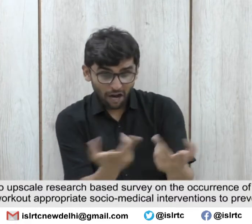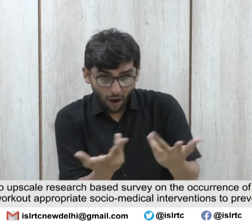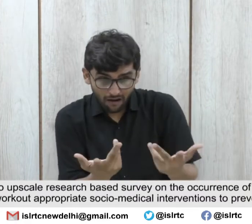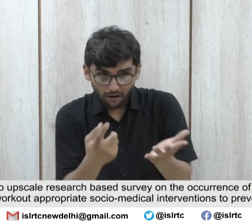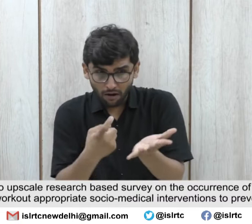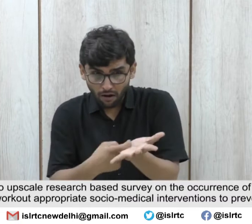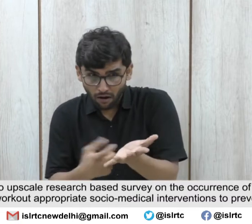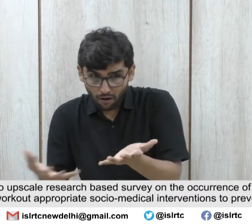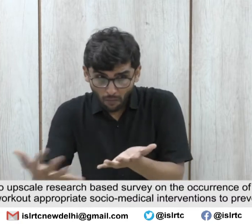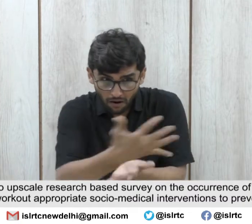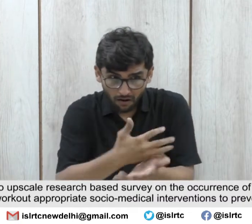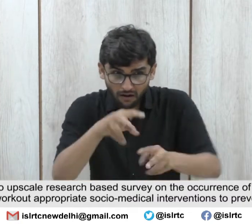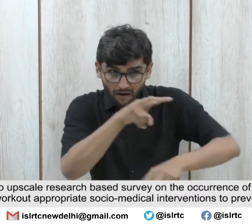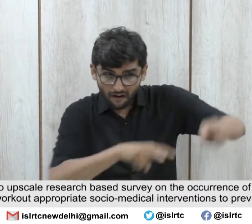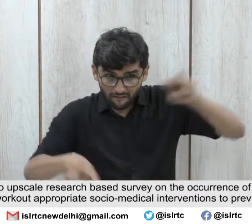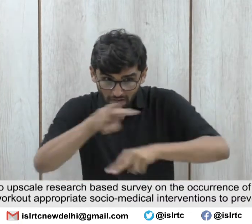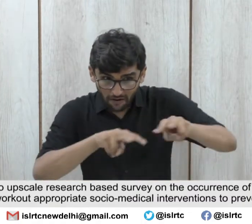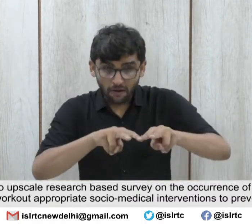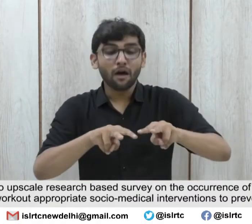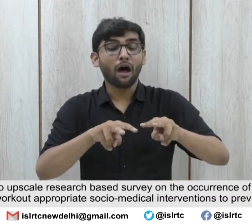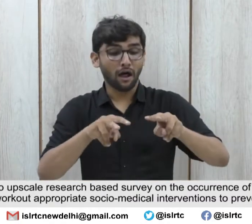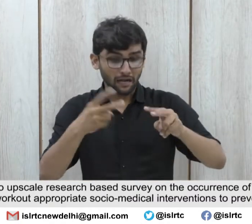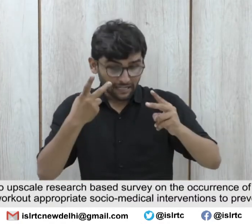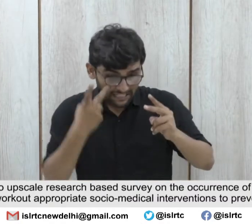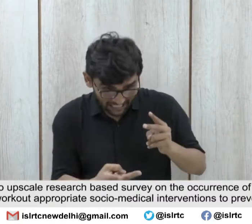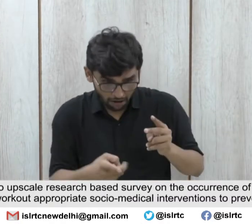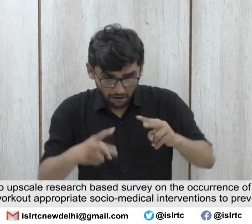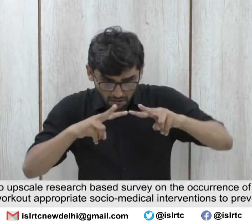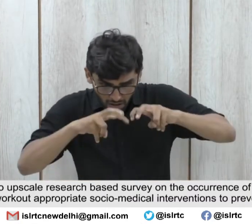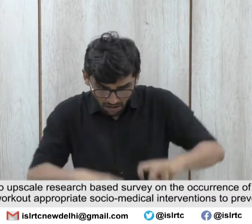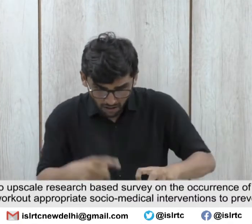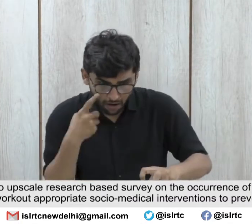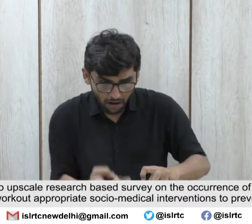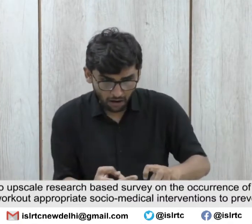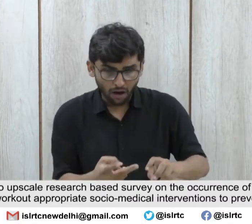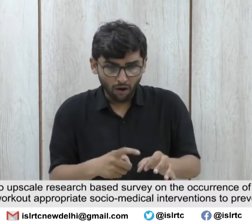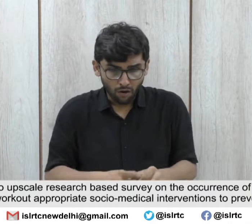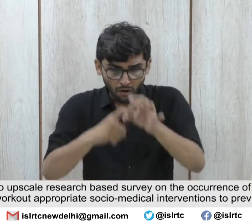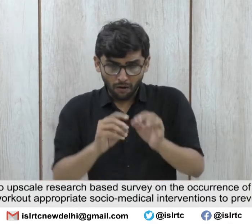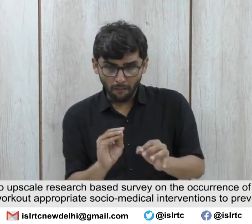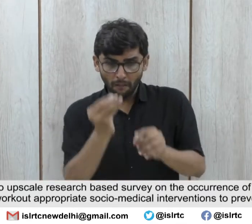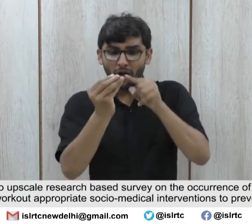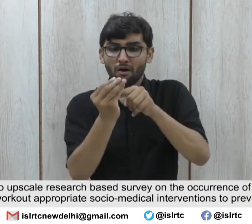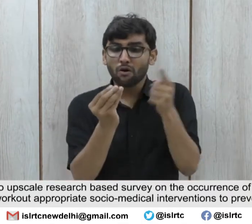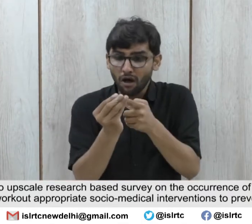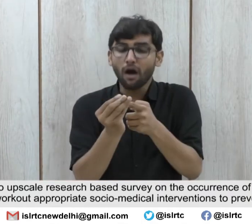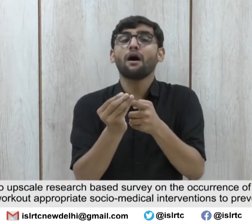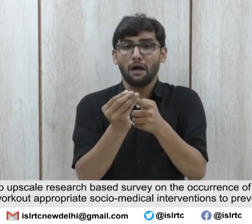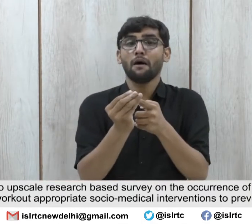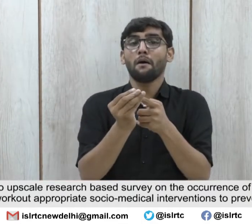different localities so as to work